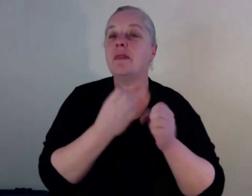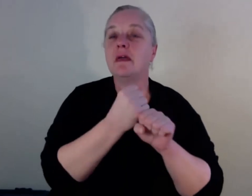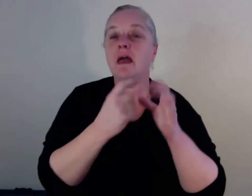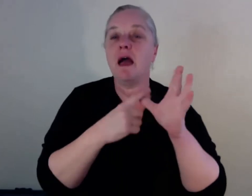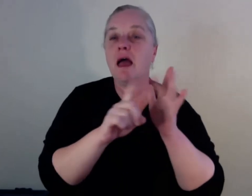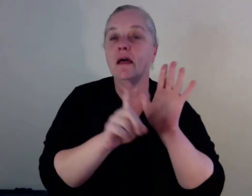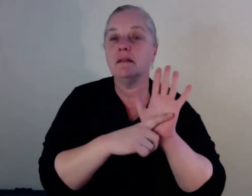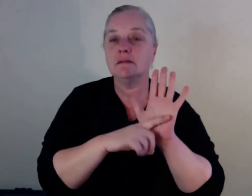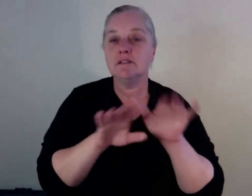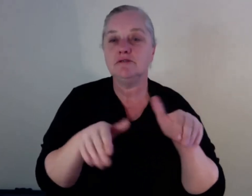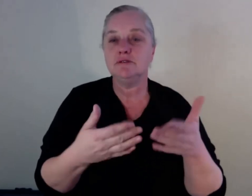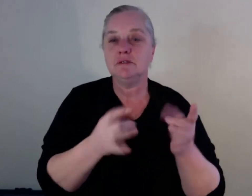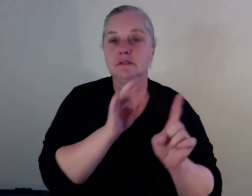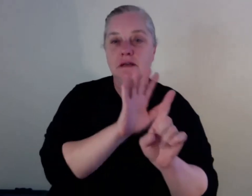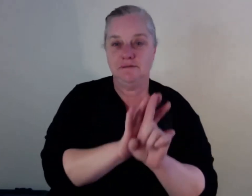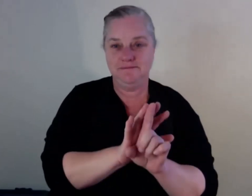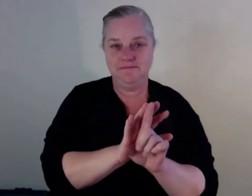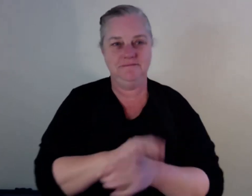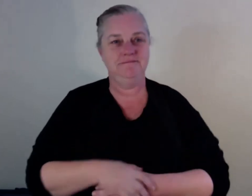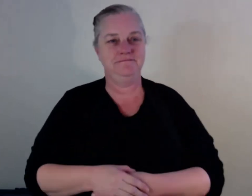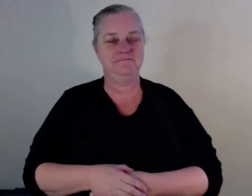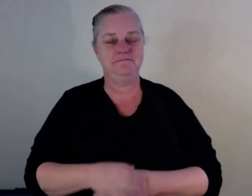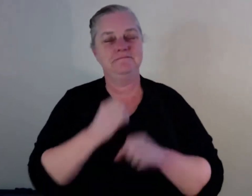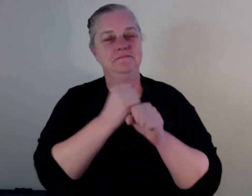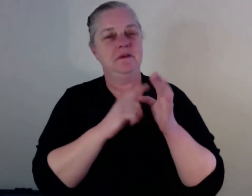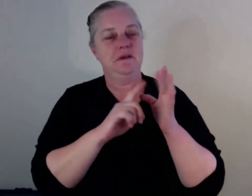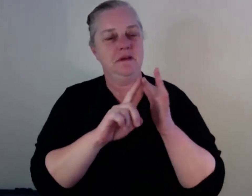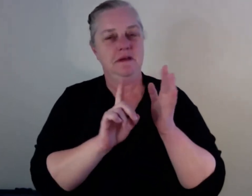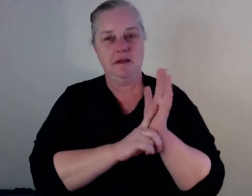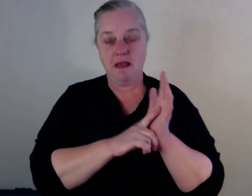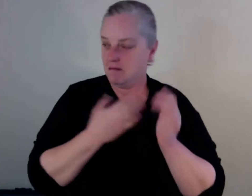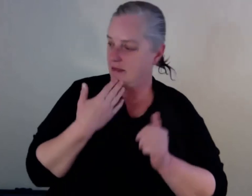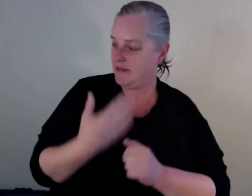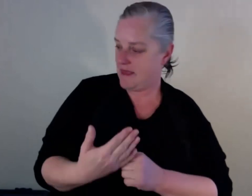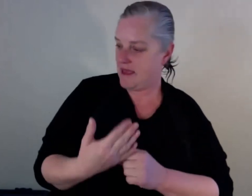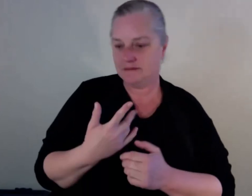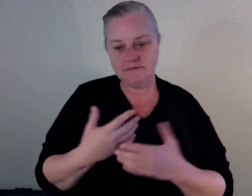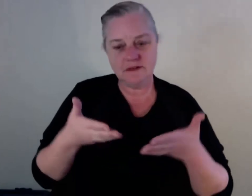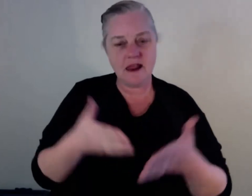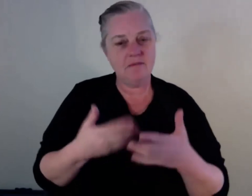Yeah, thanks, Hannah. And thanks, Nada, for giving me the opportunity. So yeah, my name's Gail Gray.